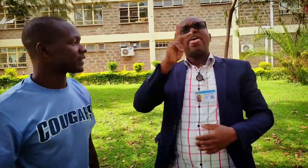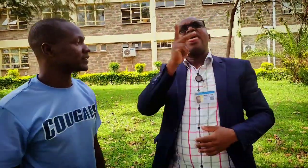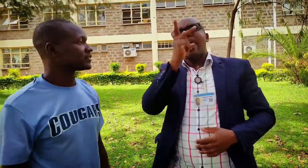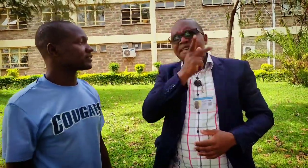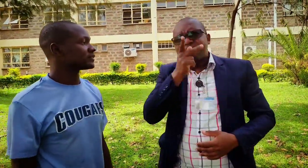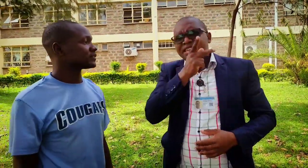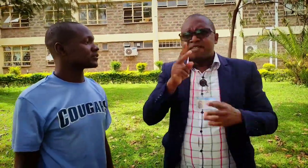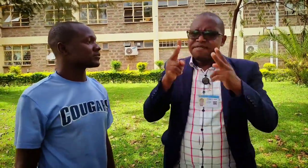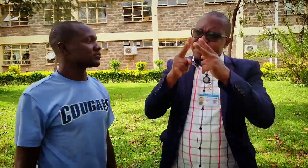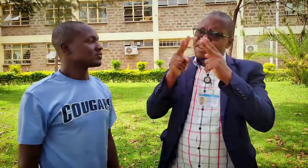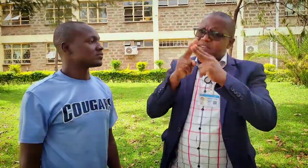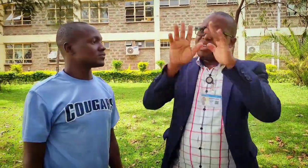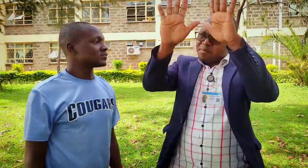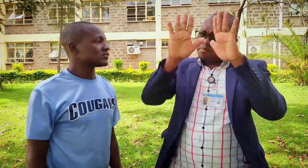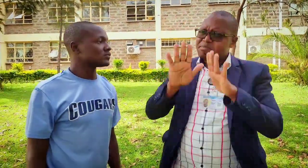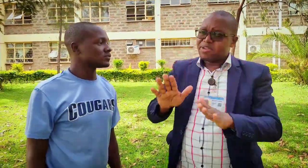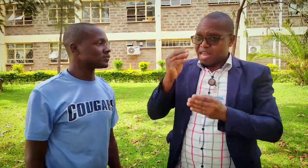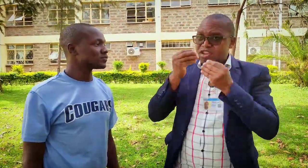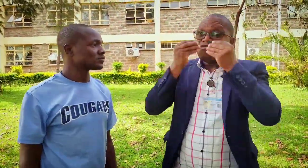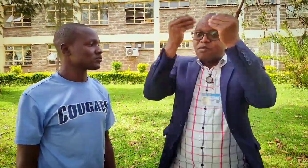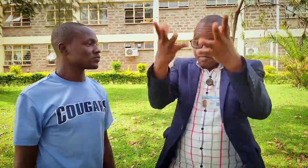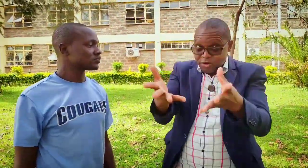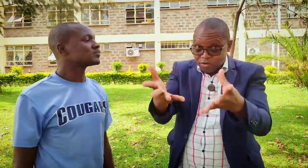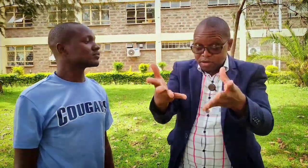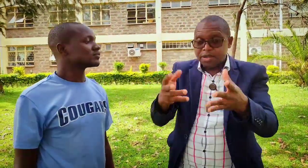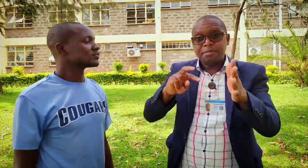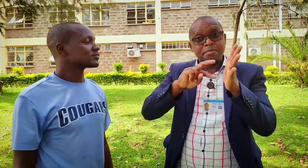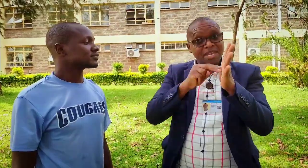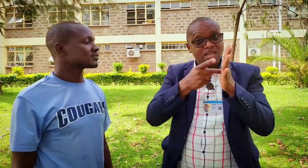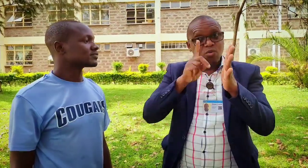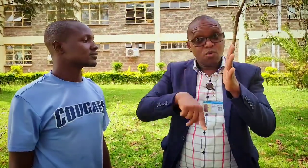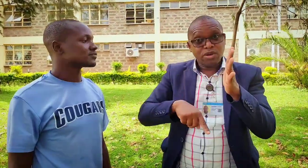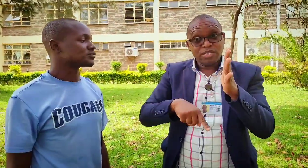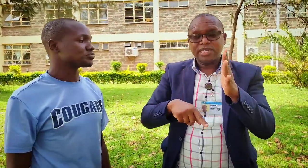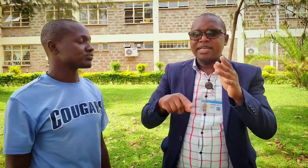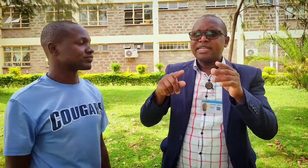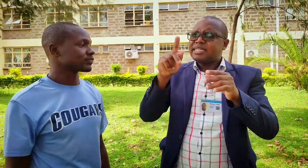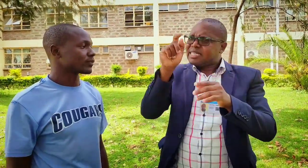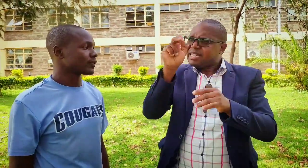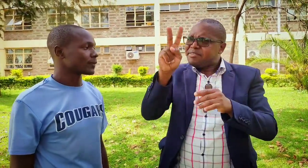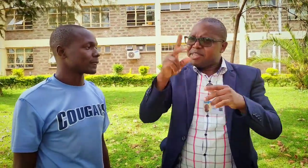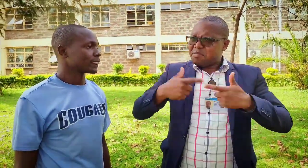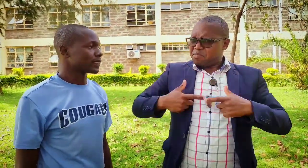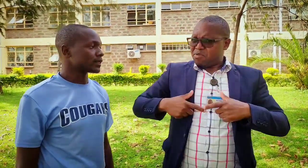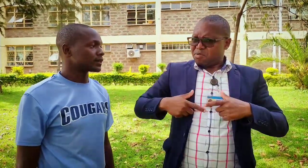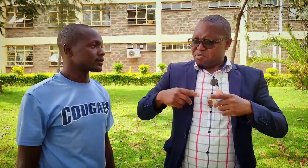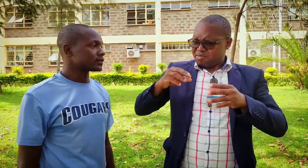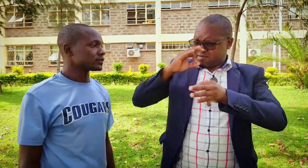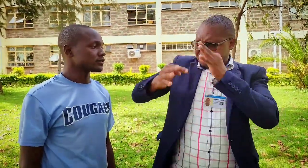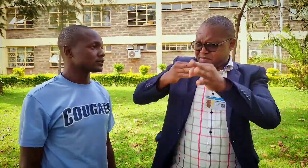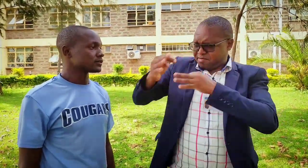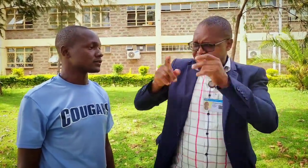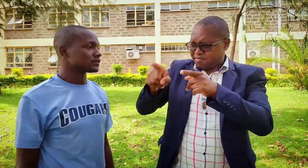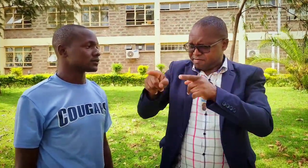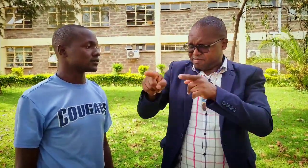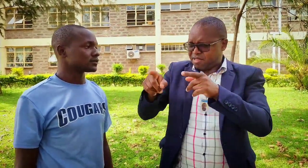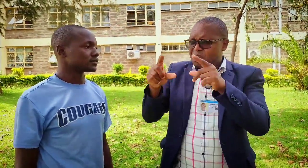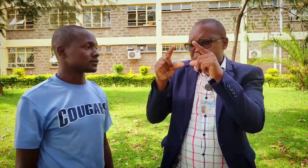it's very important and very important information that